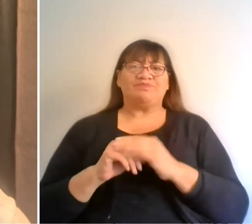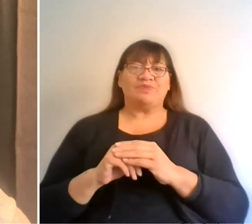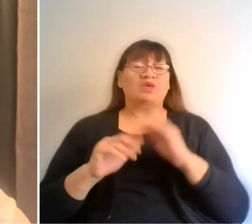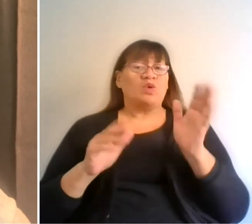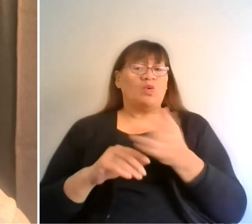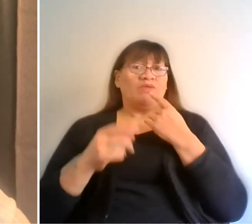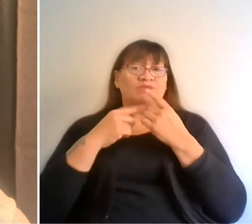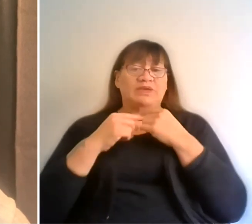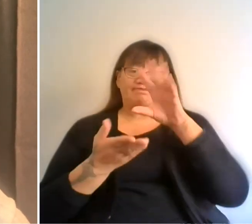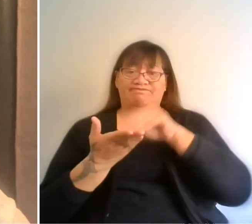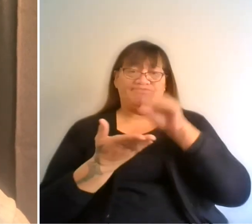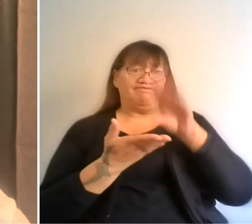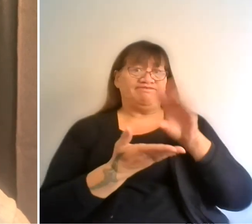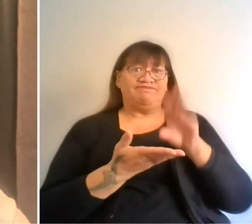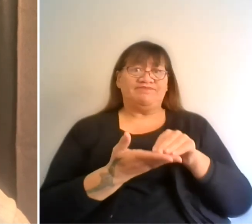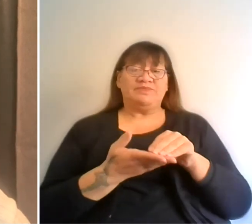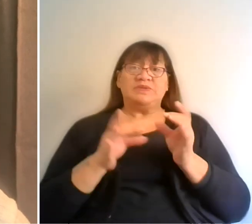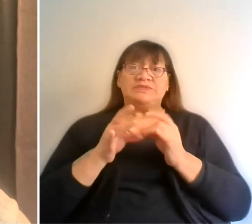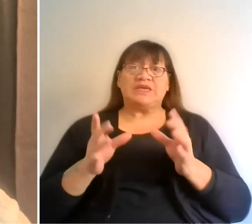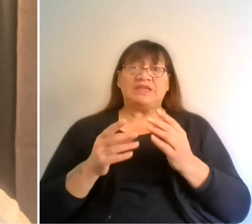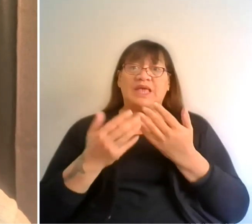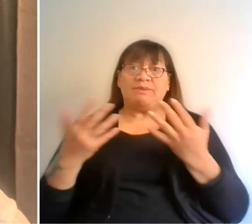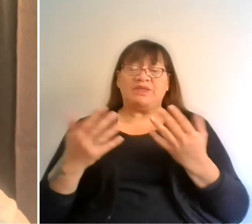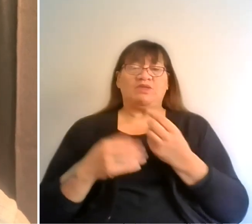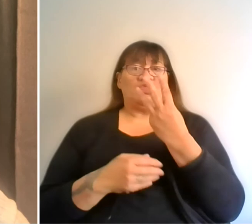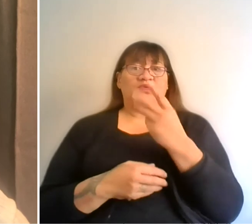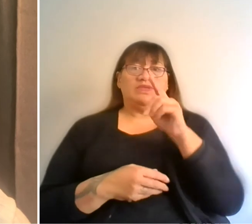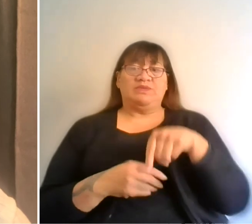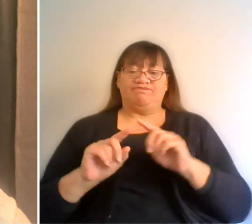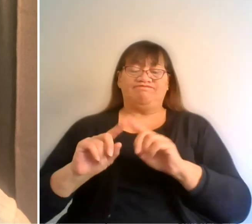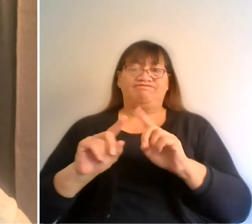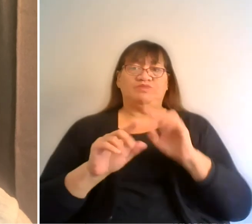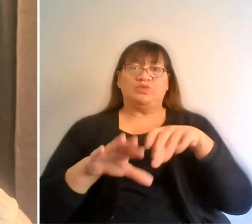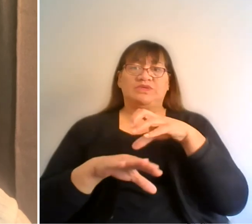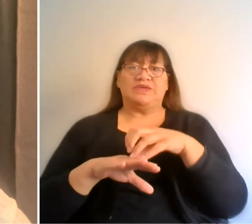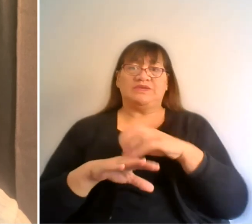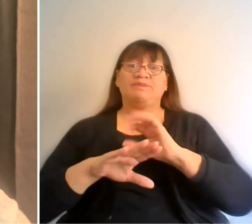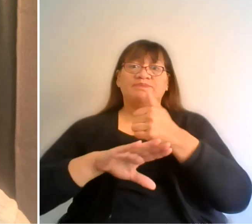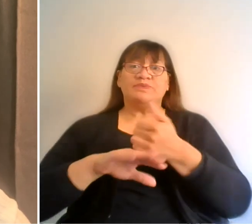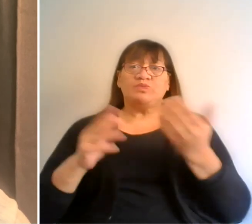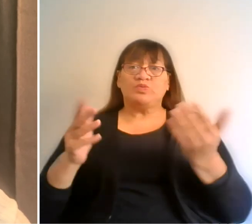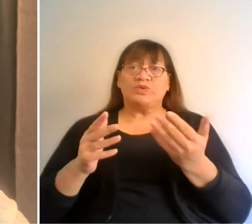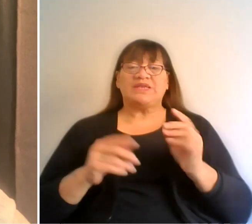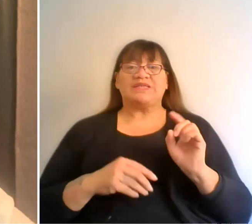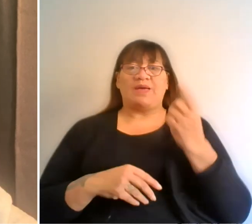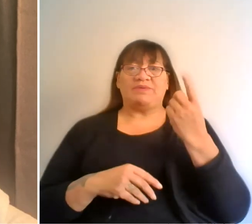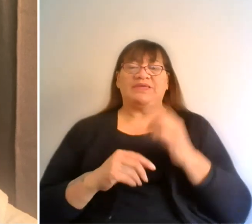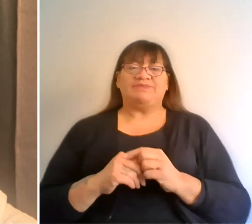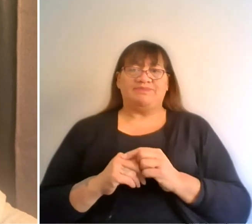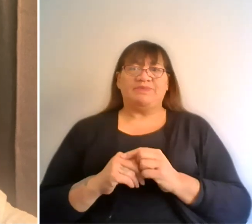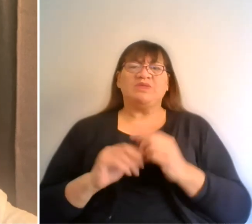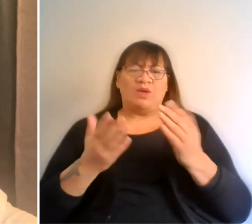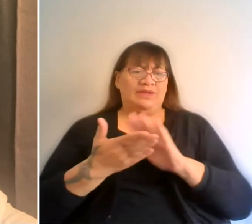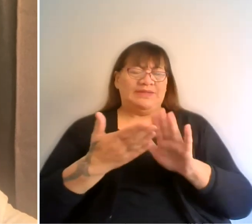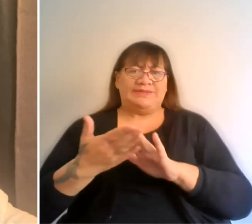started with a list of 3,000 organisations here in Tamaki Makaurau and we've had to do a massive data cleanse just